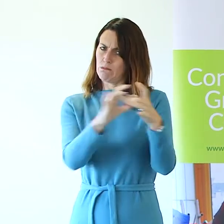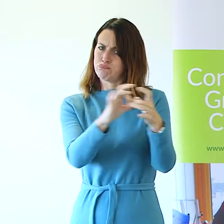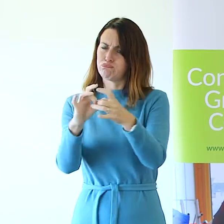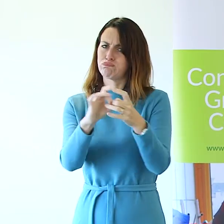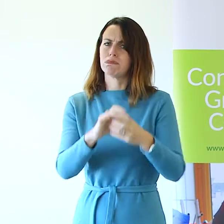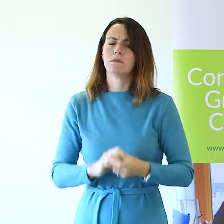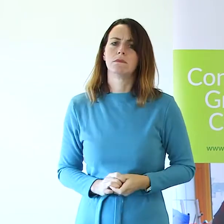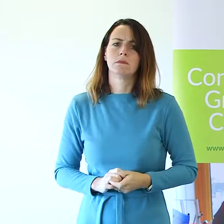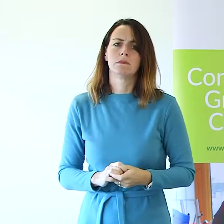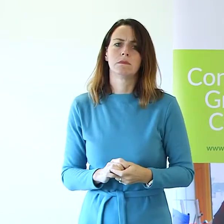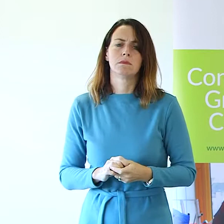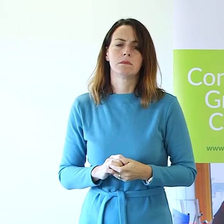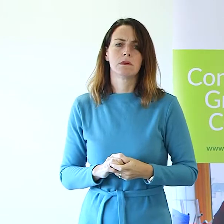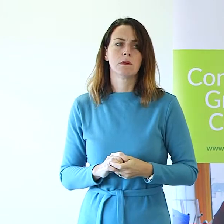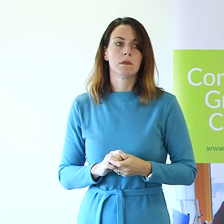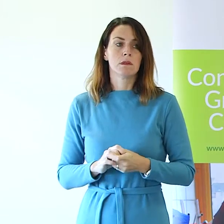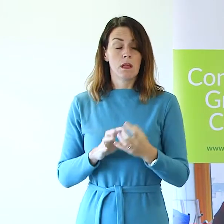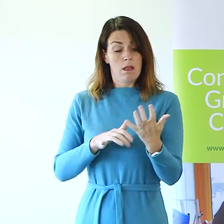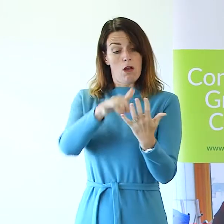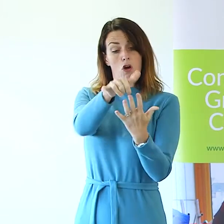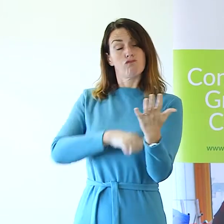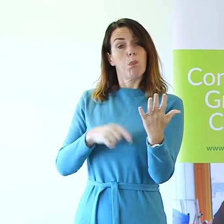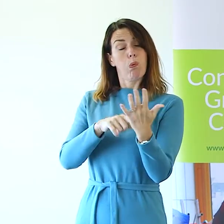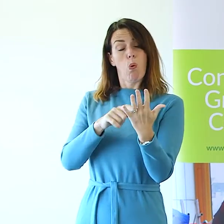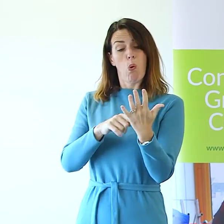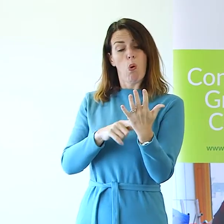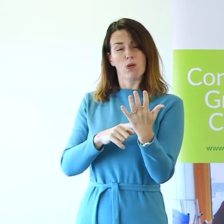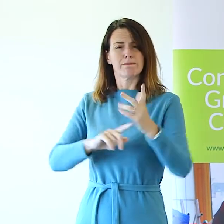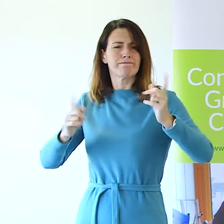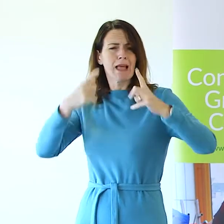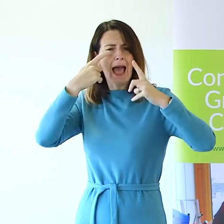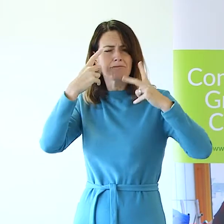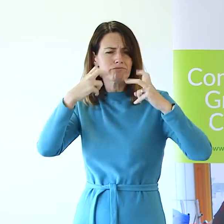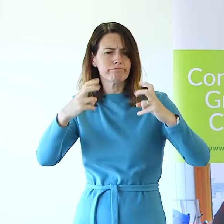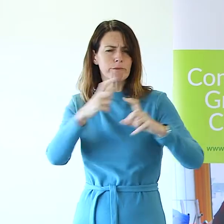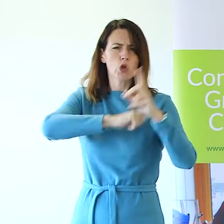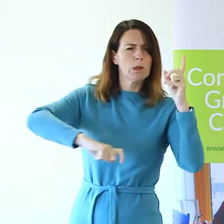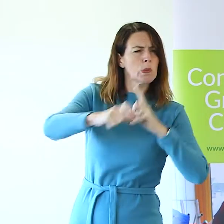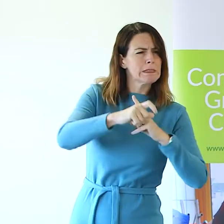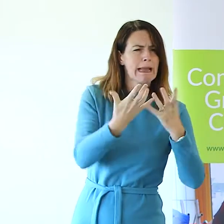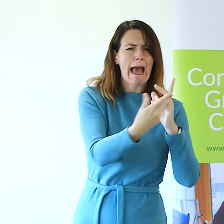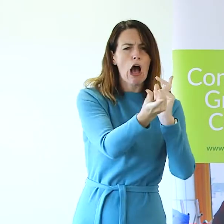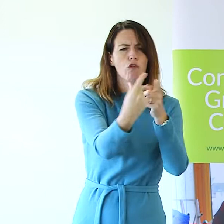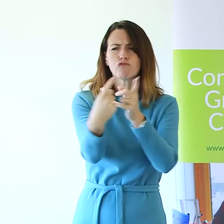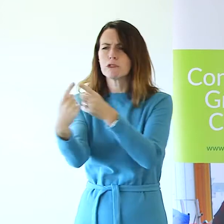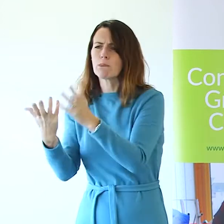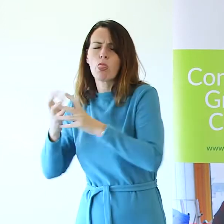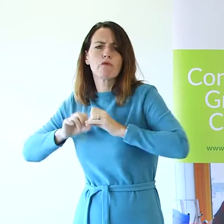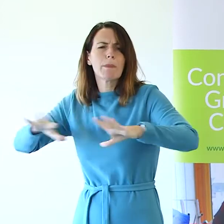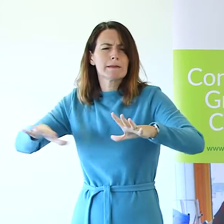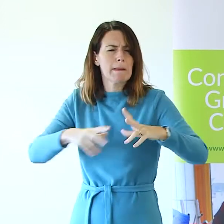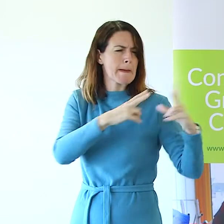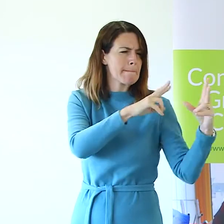report which is very much looks at how our communities have responded during the